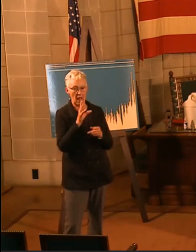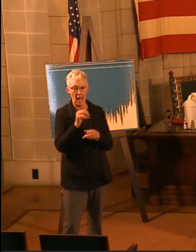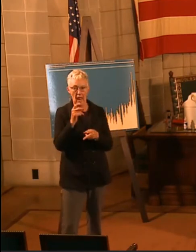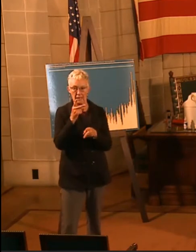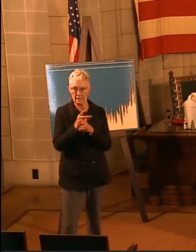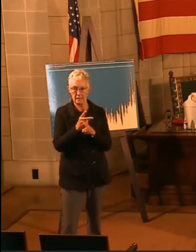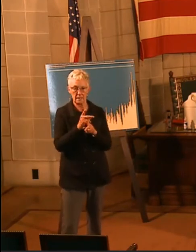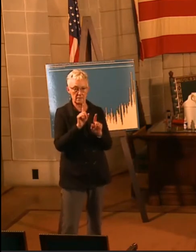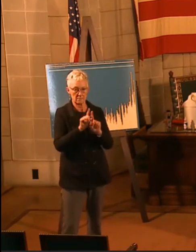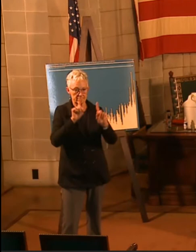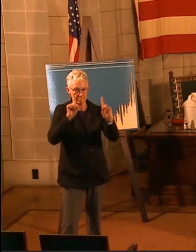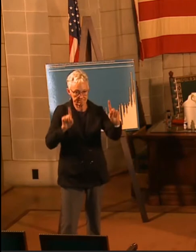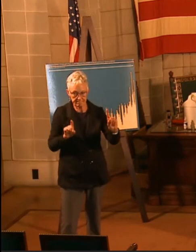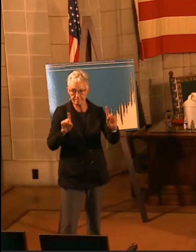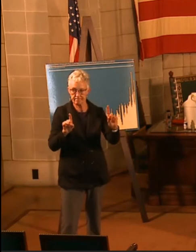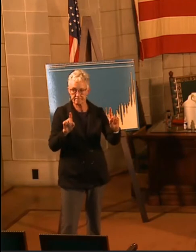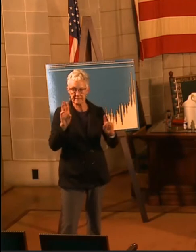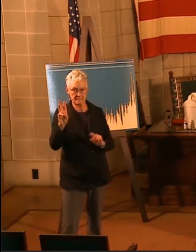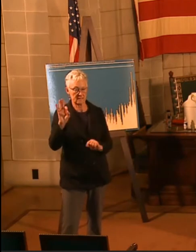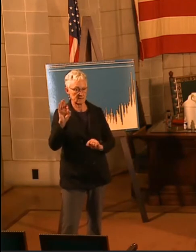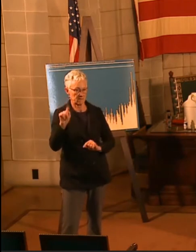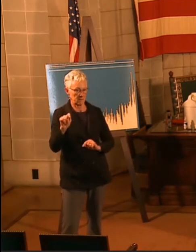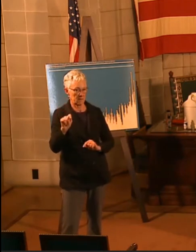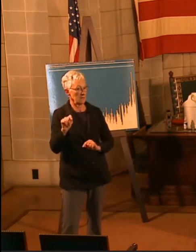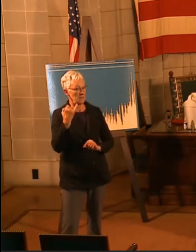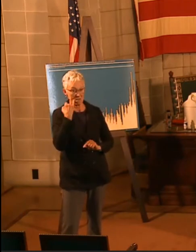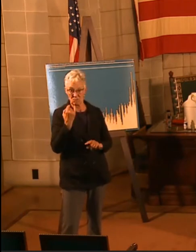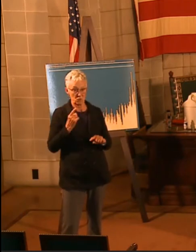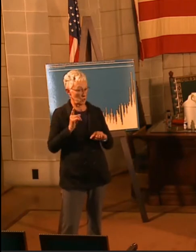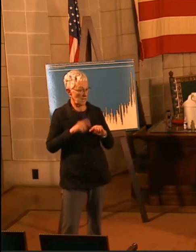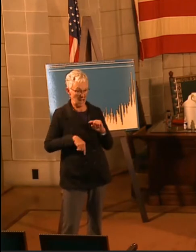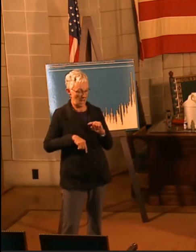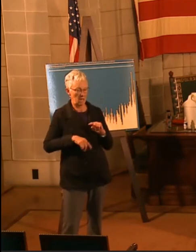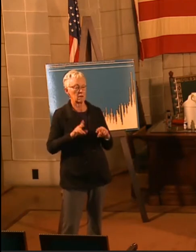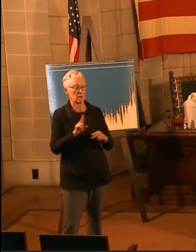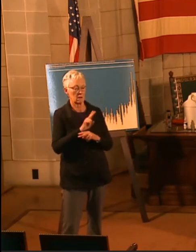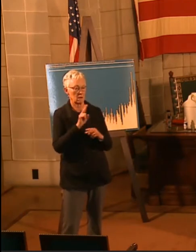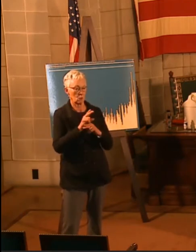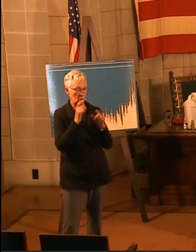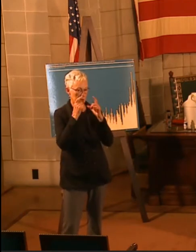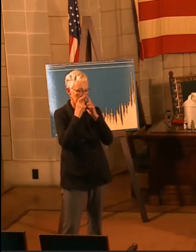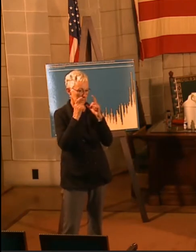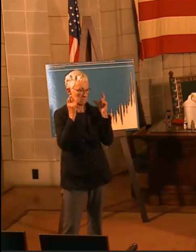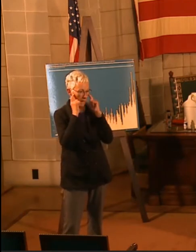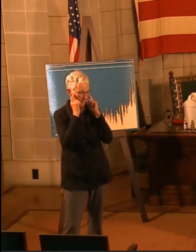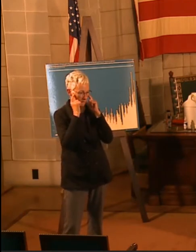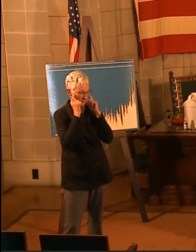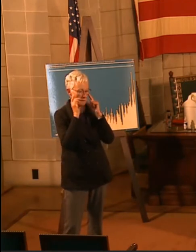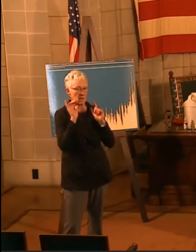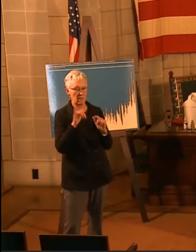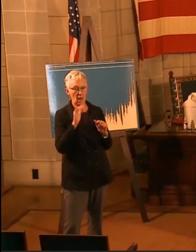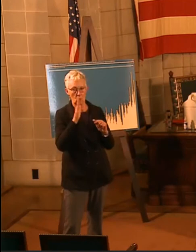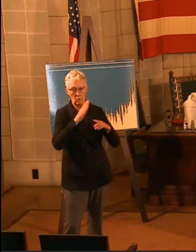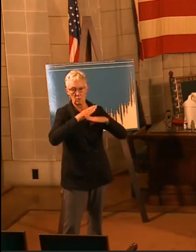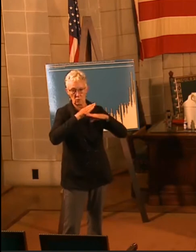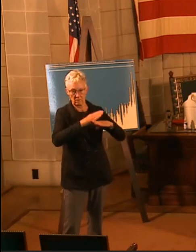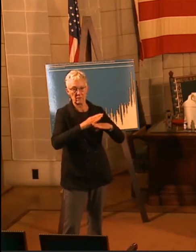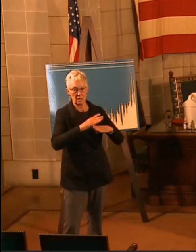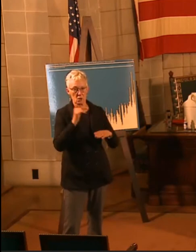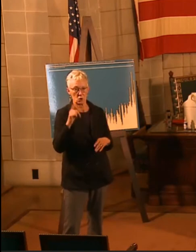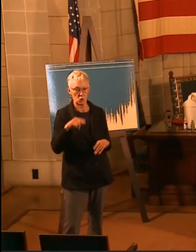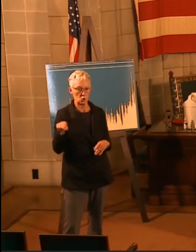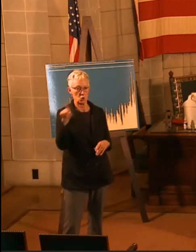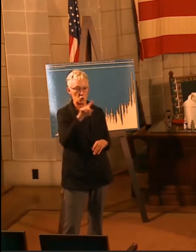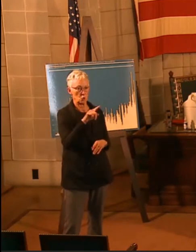apart, wear a mask. These actions are what make your contact list small. And these actions are what can prevent you from landing on